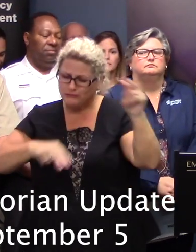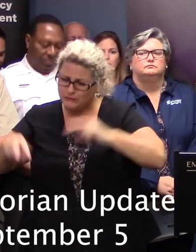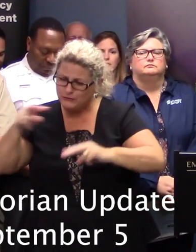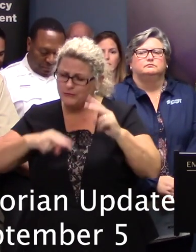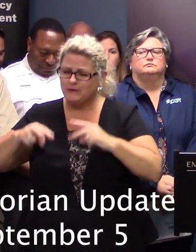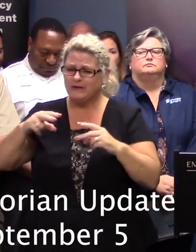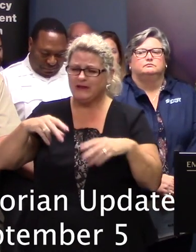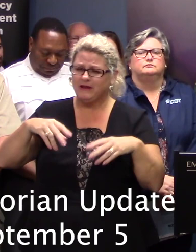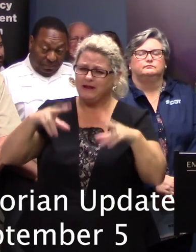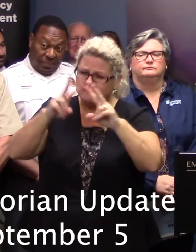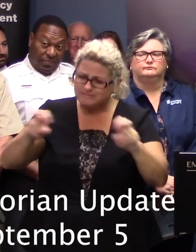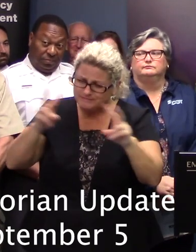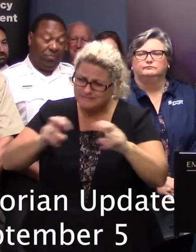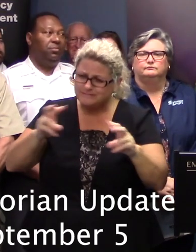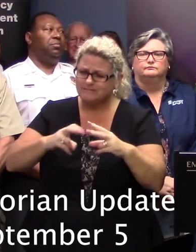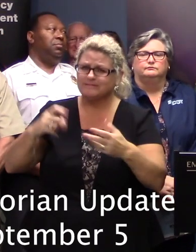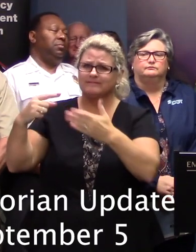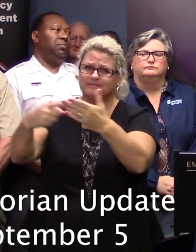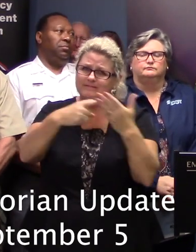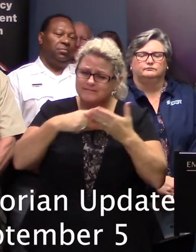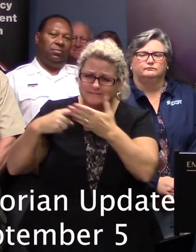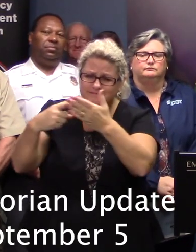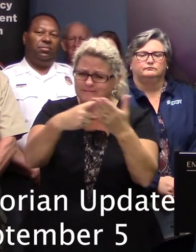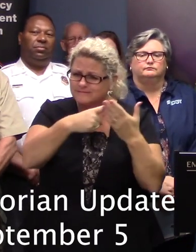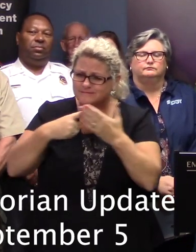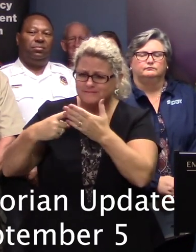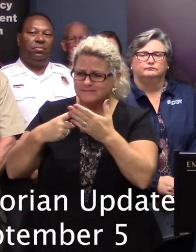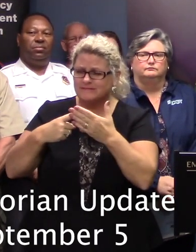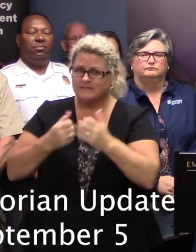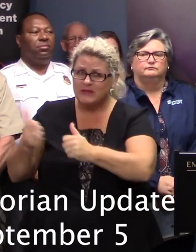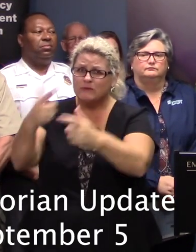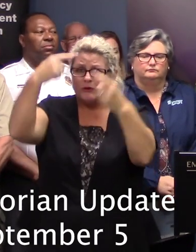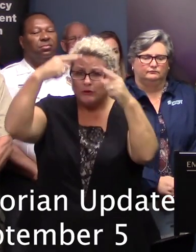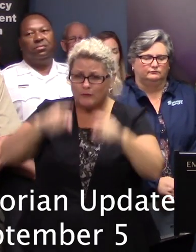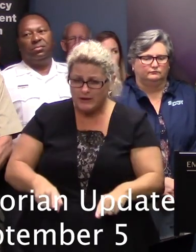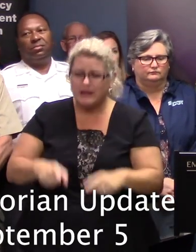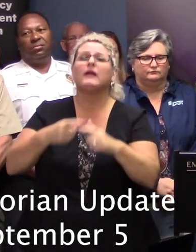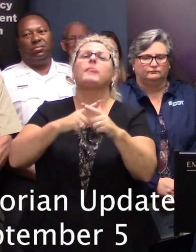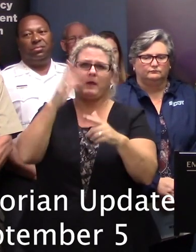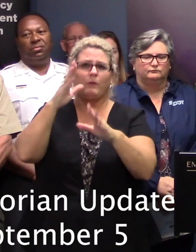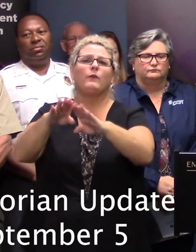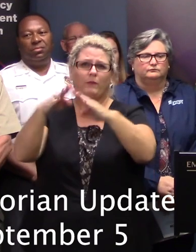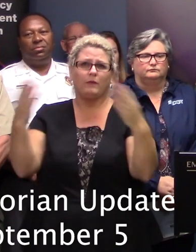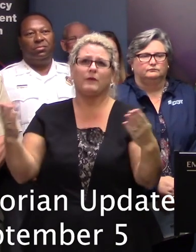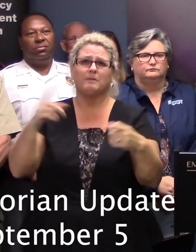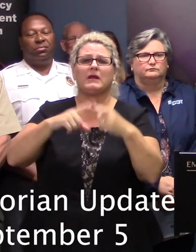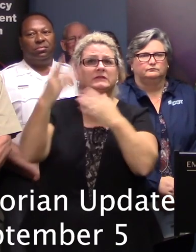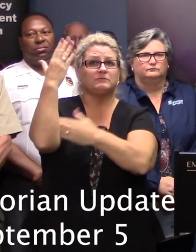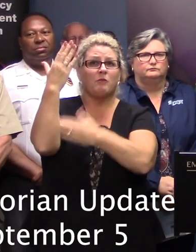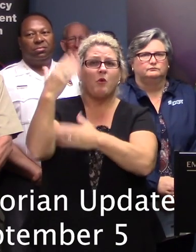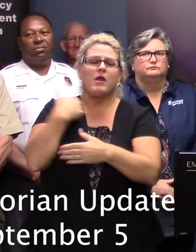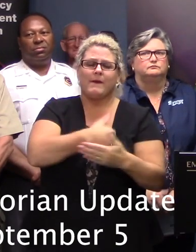analyzed and a lot of conversations need to be held to make those decisions. but we did make them this morning after extensive